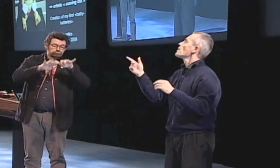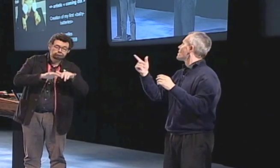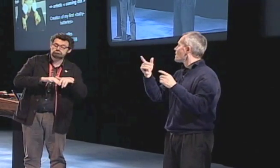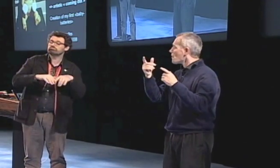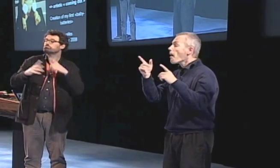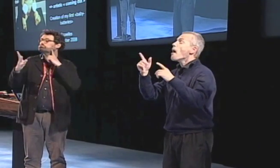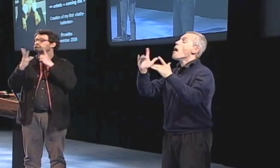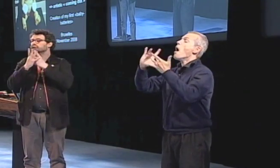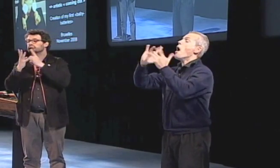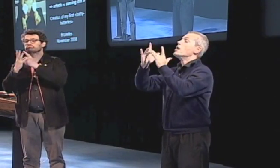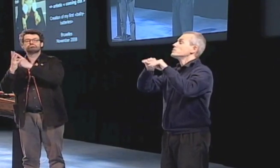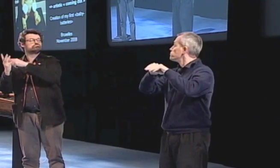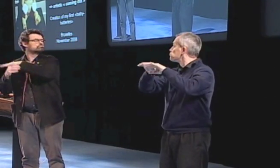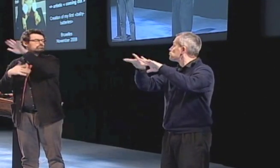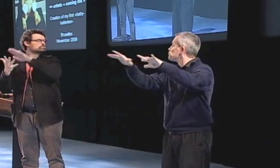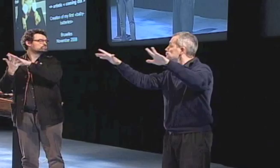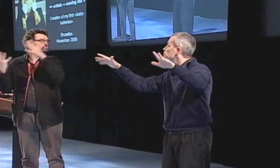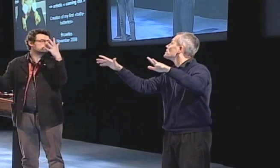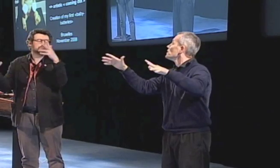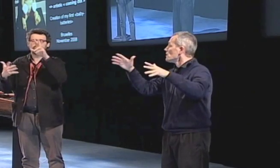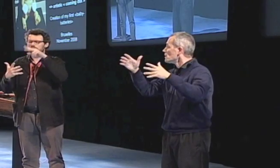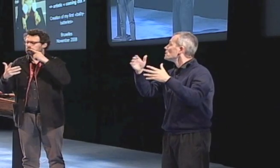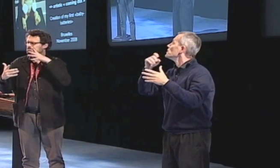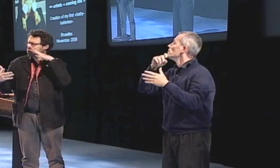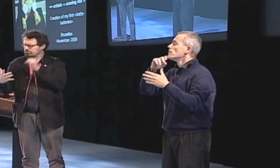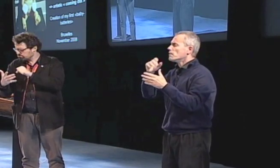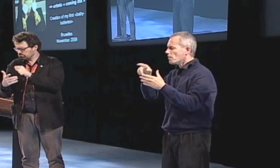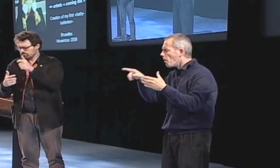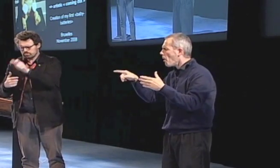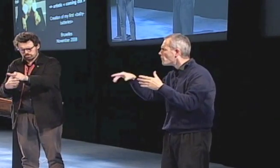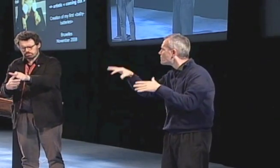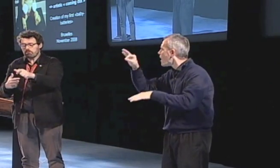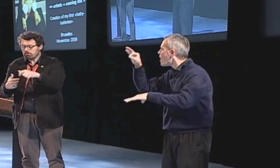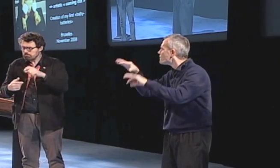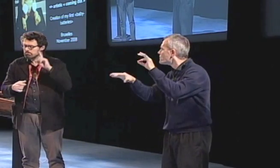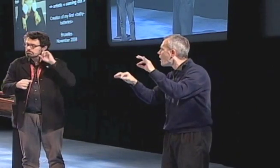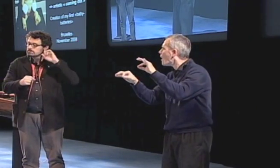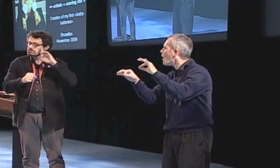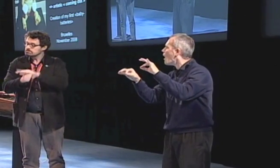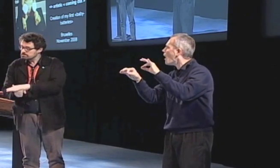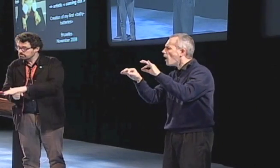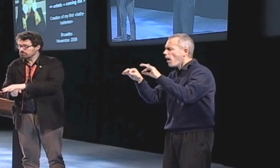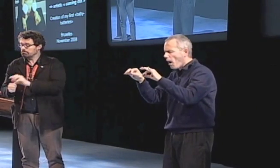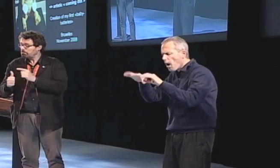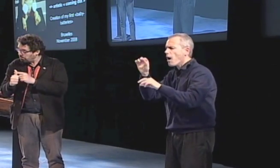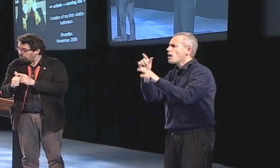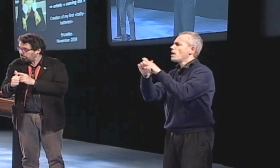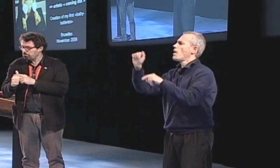started further exploring these concepts and discovering new ideas.